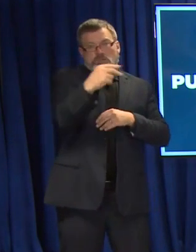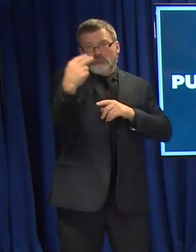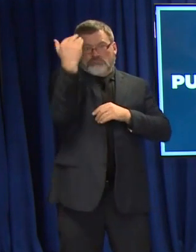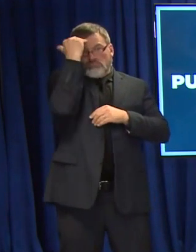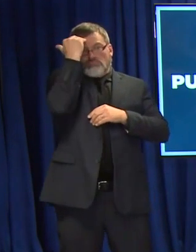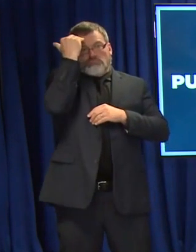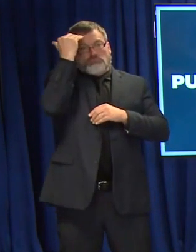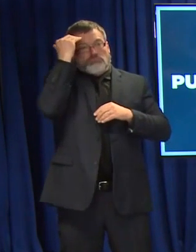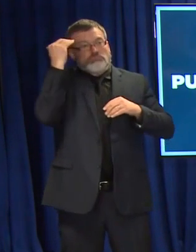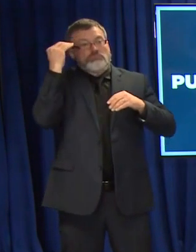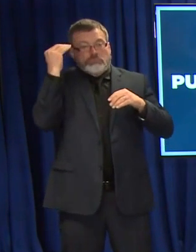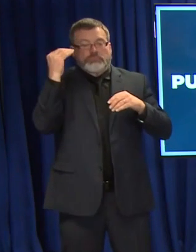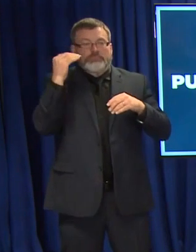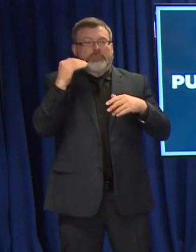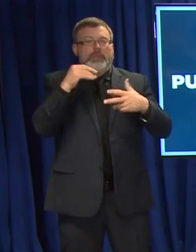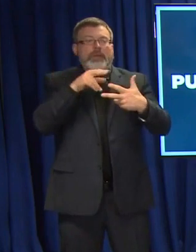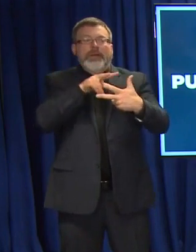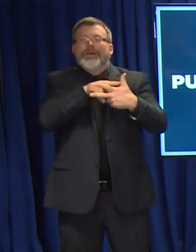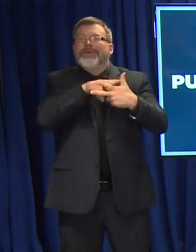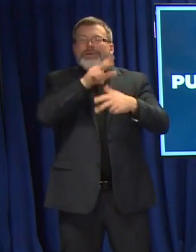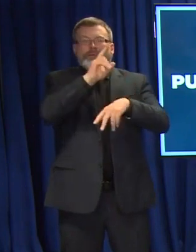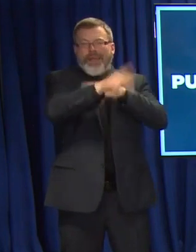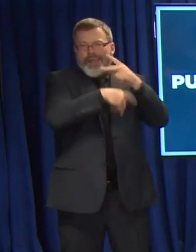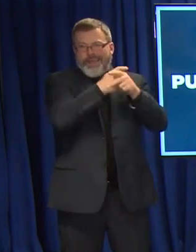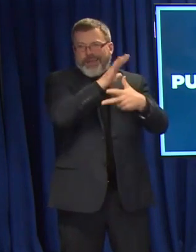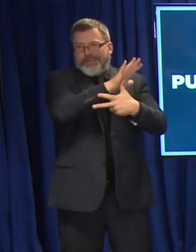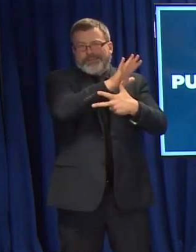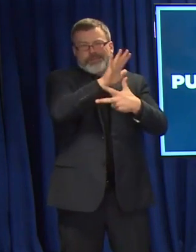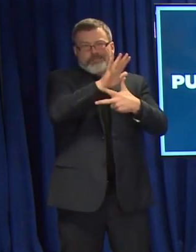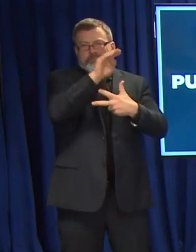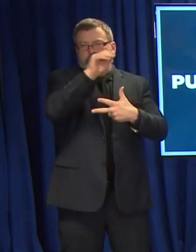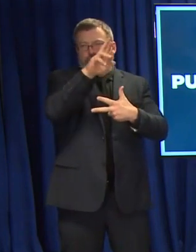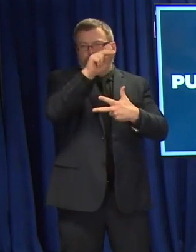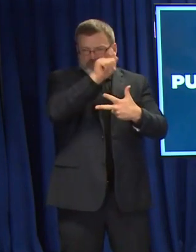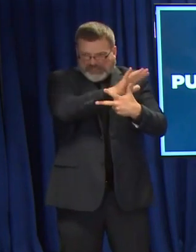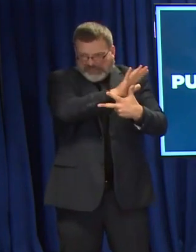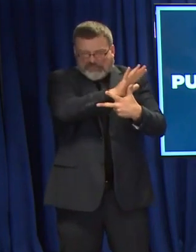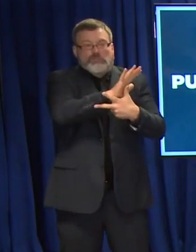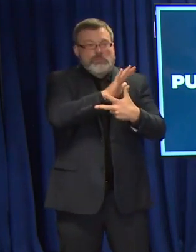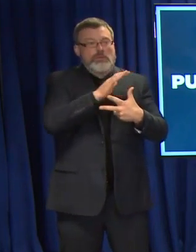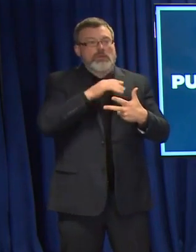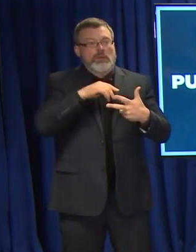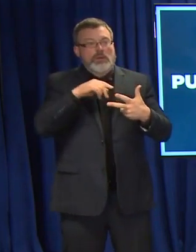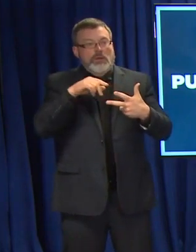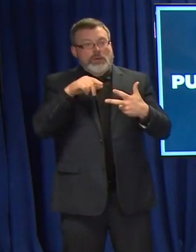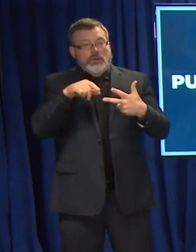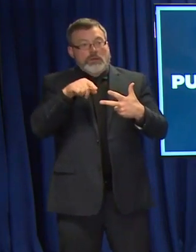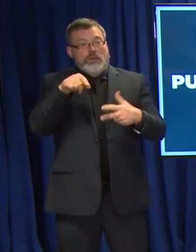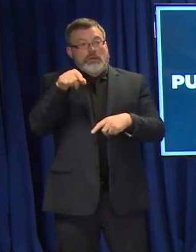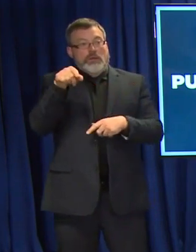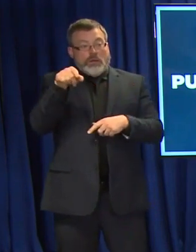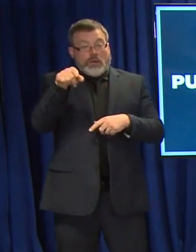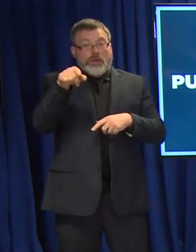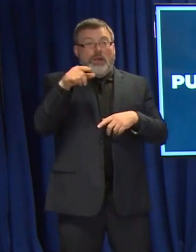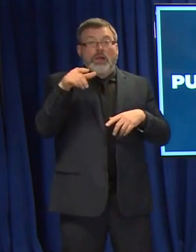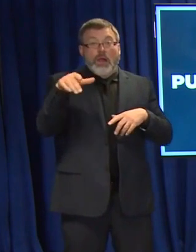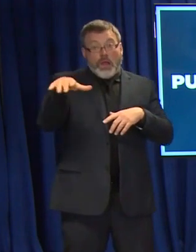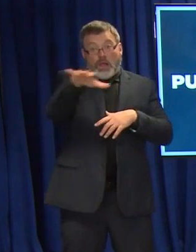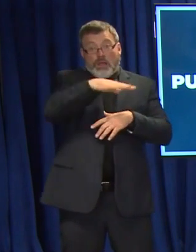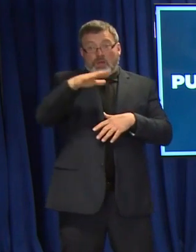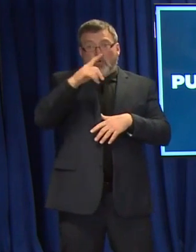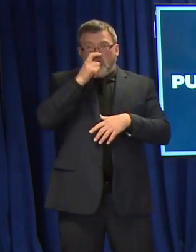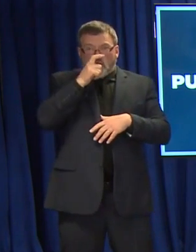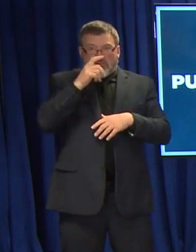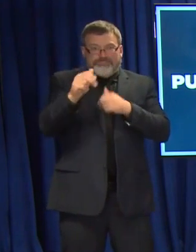mRNA vaccines, one of the Pfizer either the Pfizer or the Moderna vaccines for their primary series and maybe at higher risk because of their age,